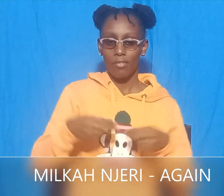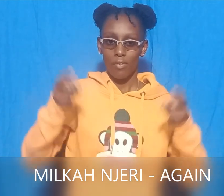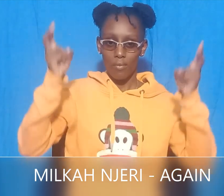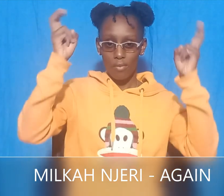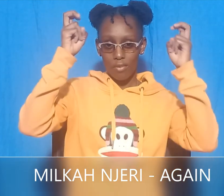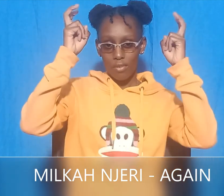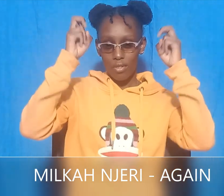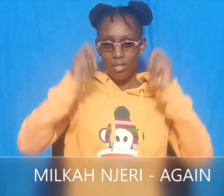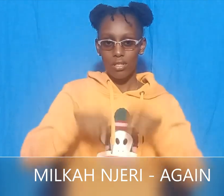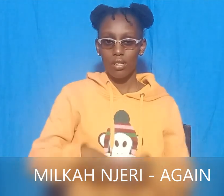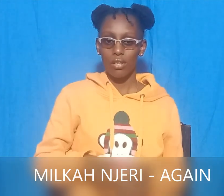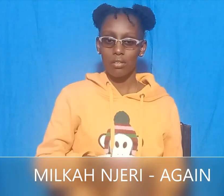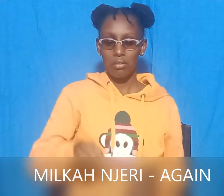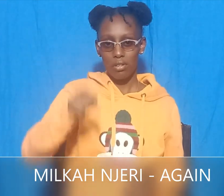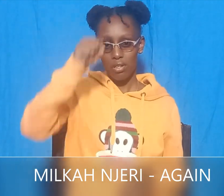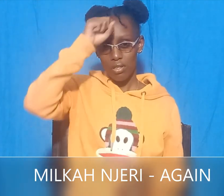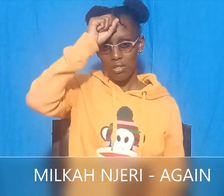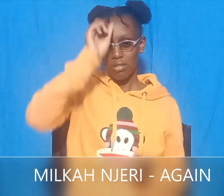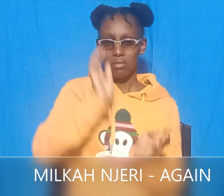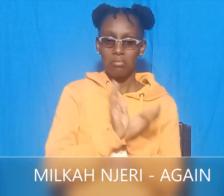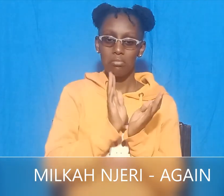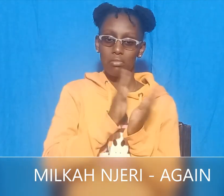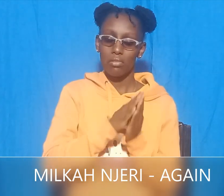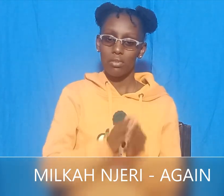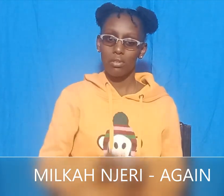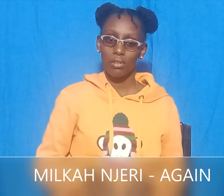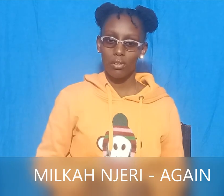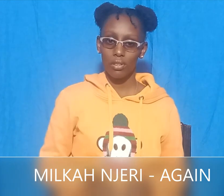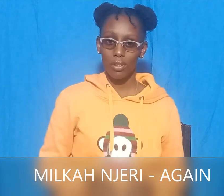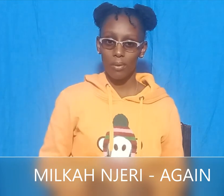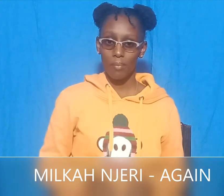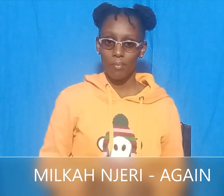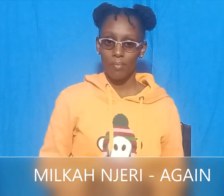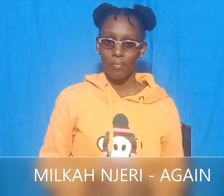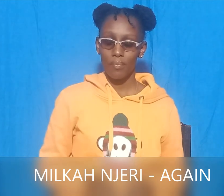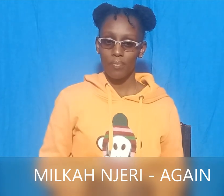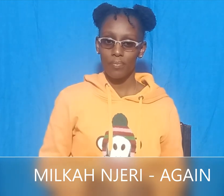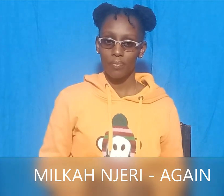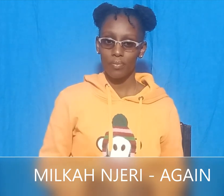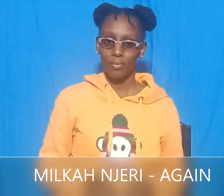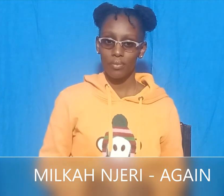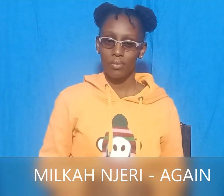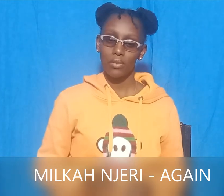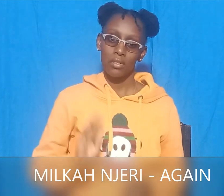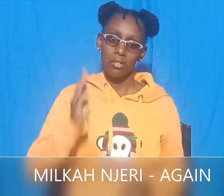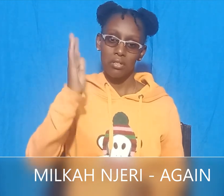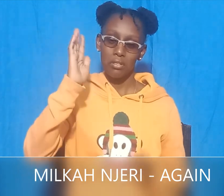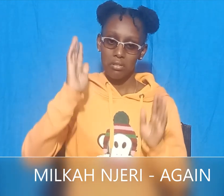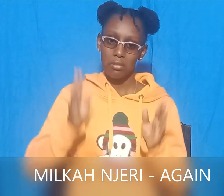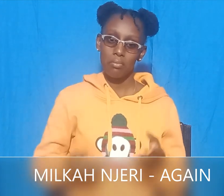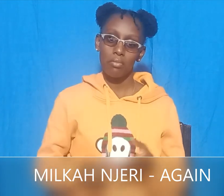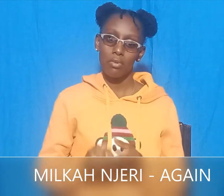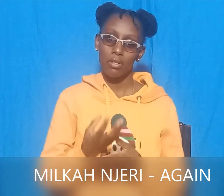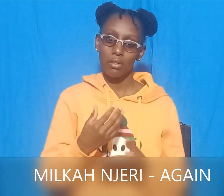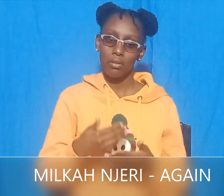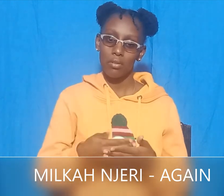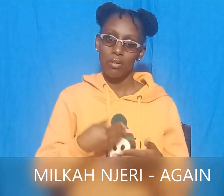The Stupid Cropler. The Stupid grew a big tree by the ocean.